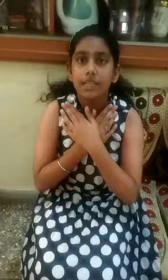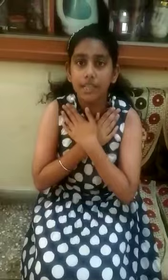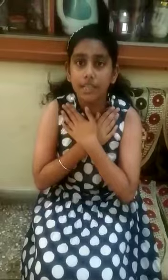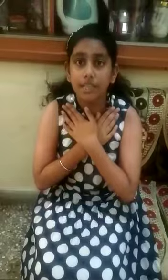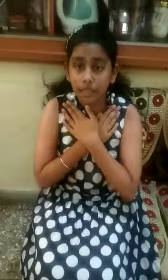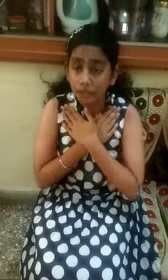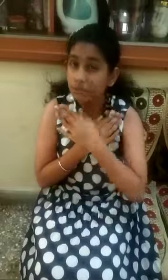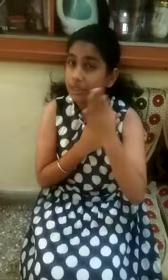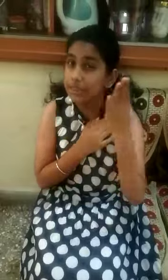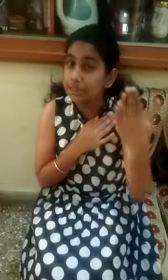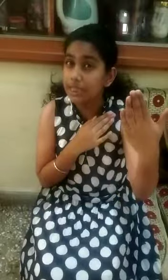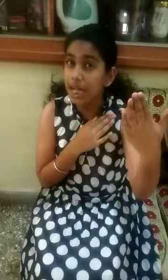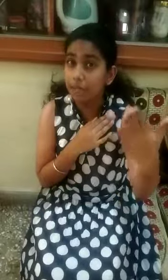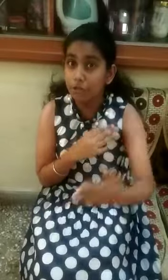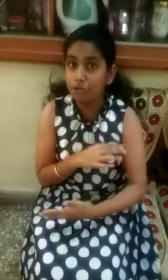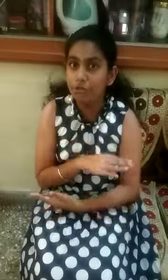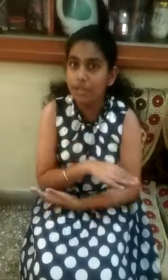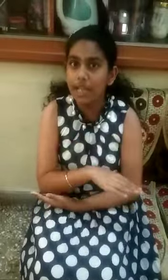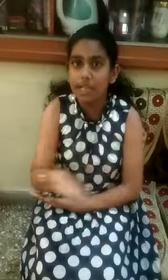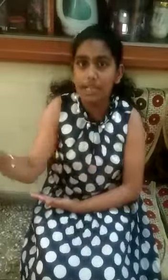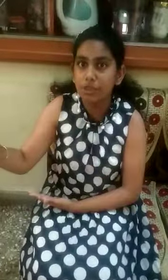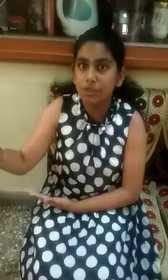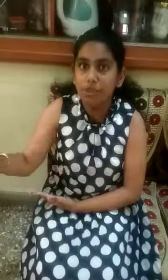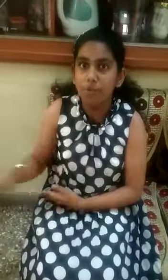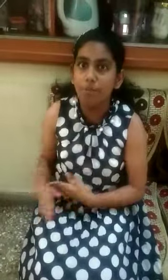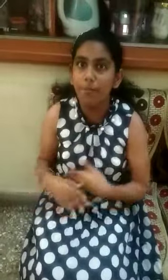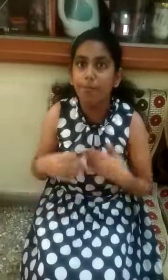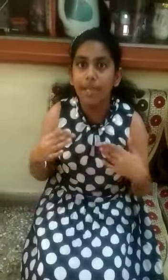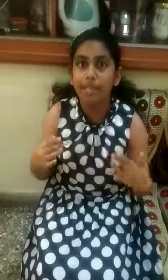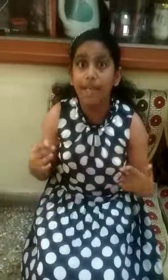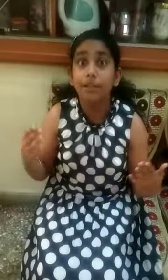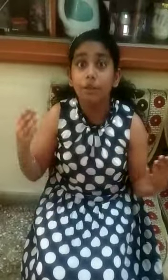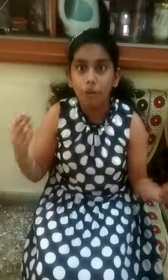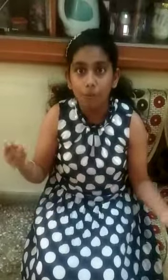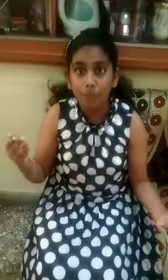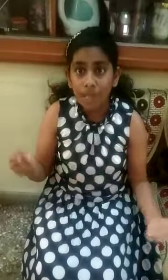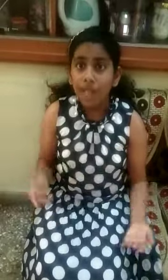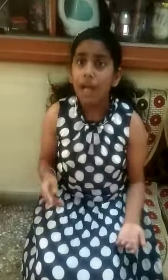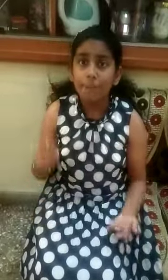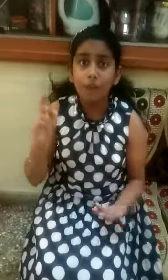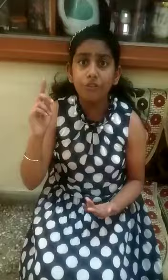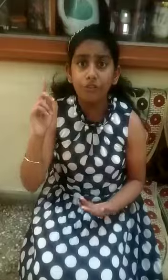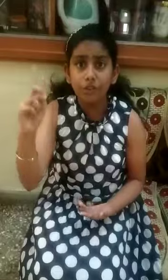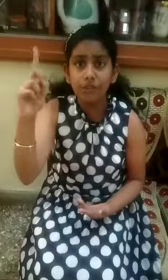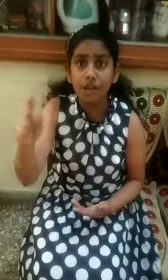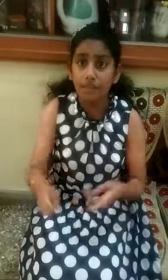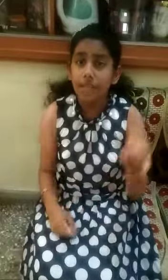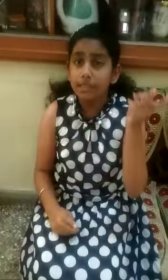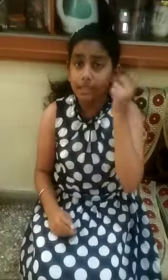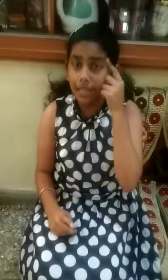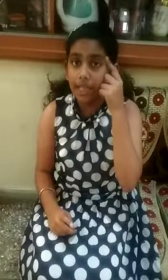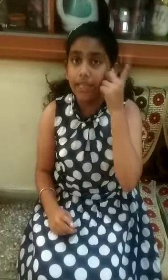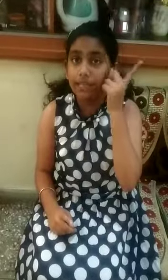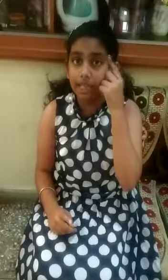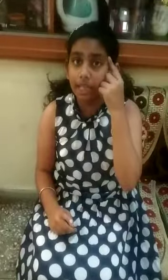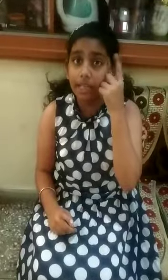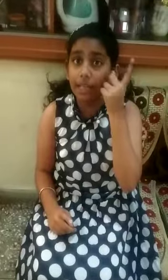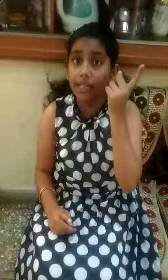turn to concern to slay the storm by playing at home. About future, think, think and